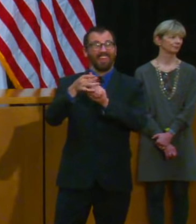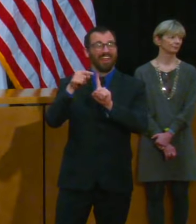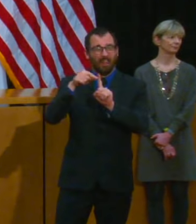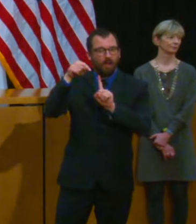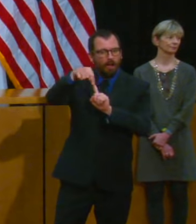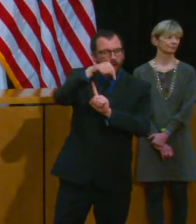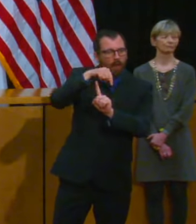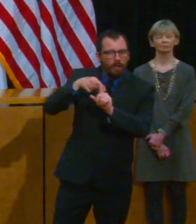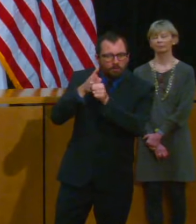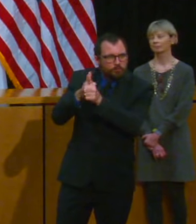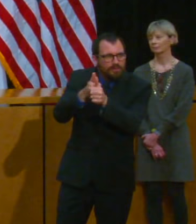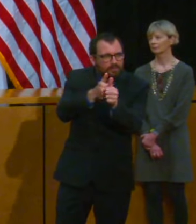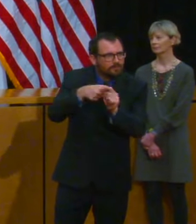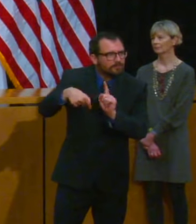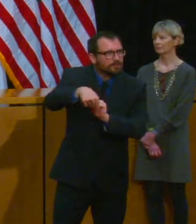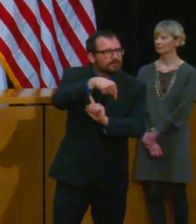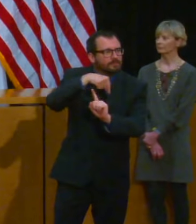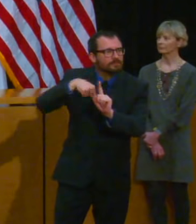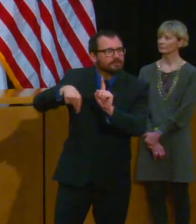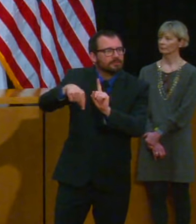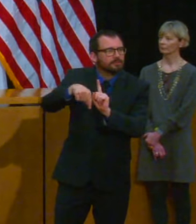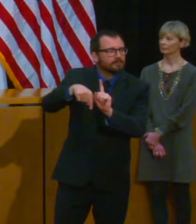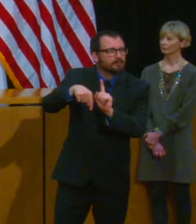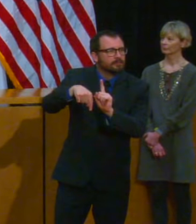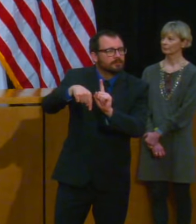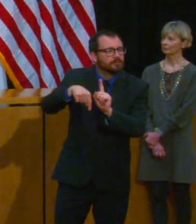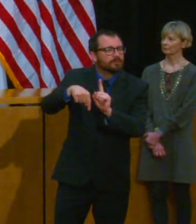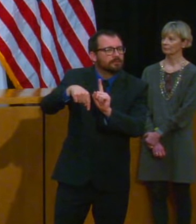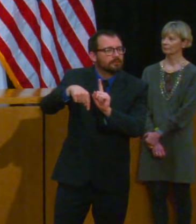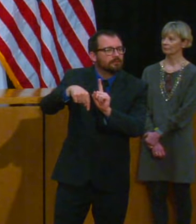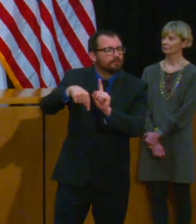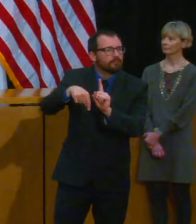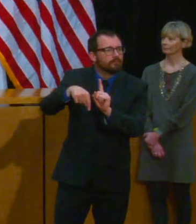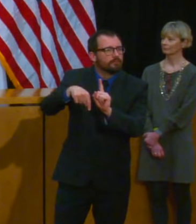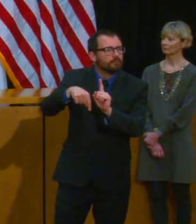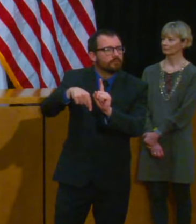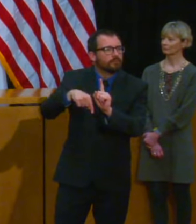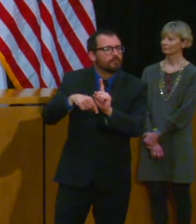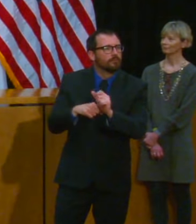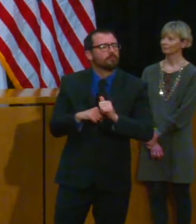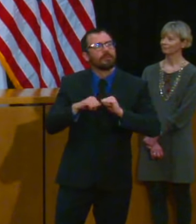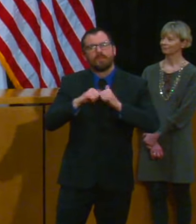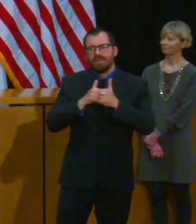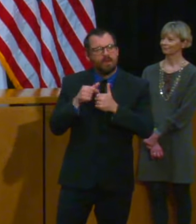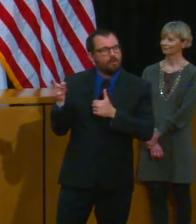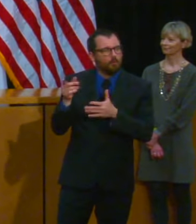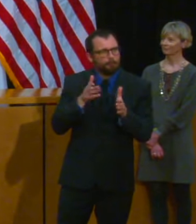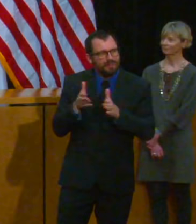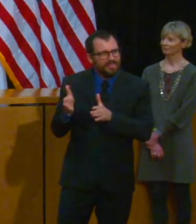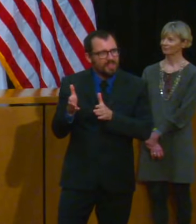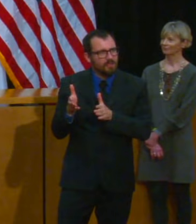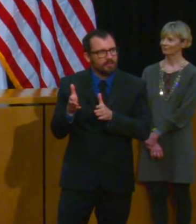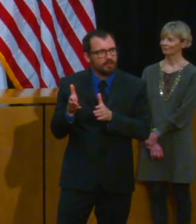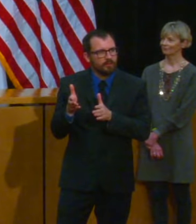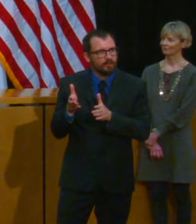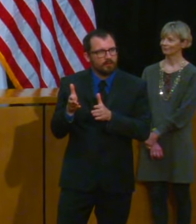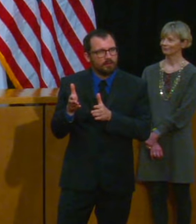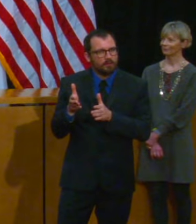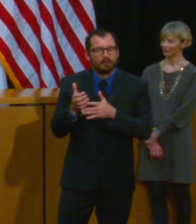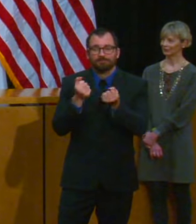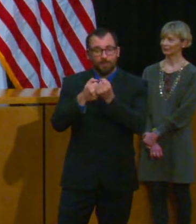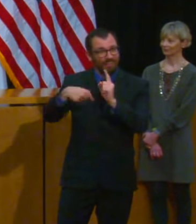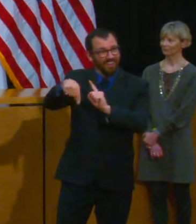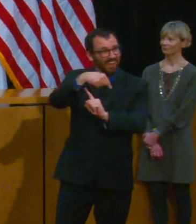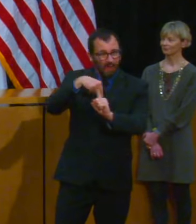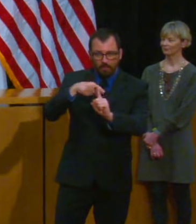self report COVID-19 symptoms once we reopen? so the answer